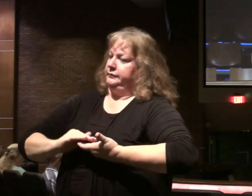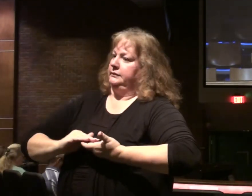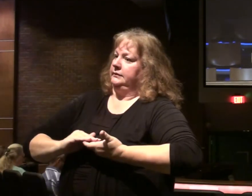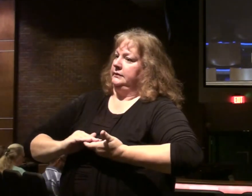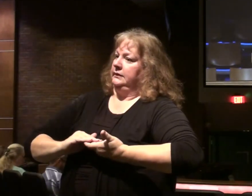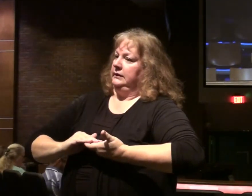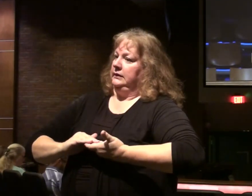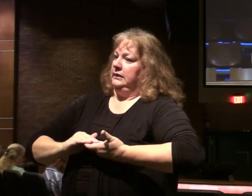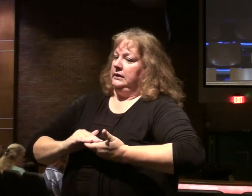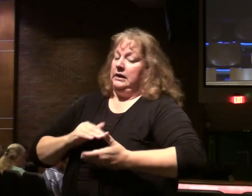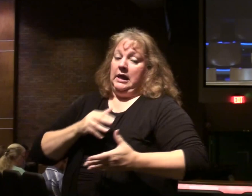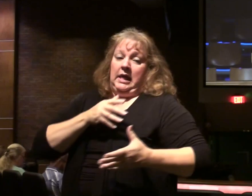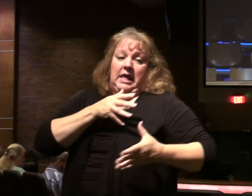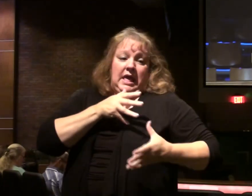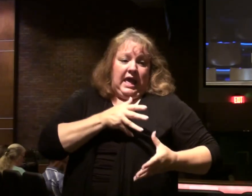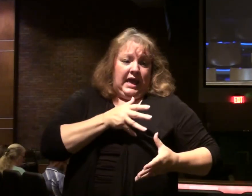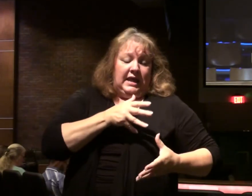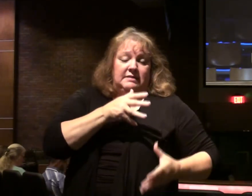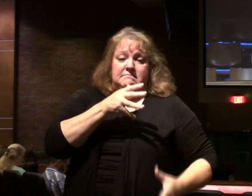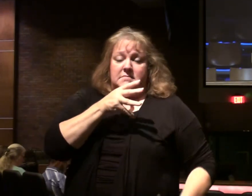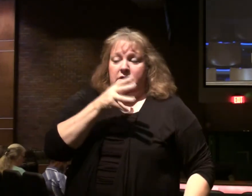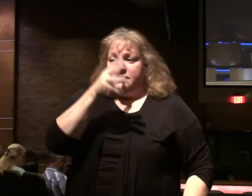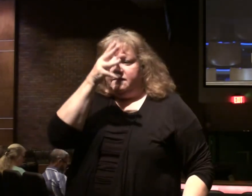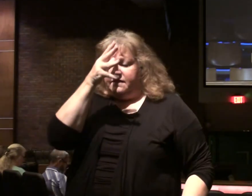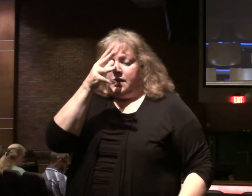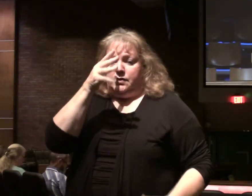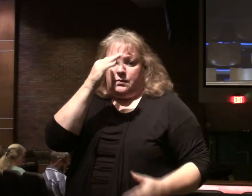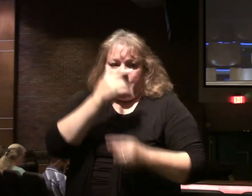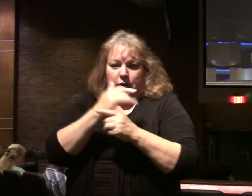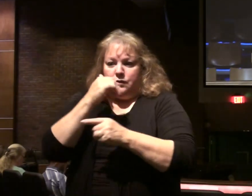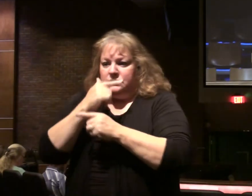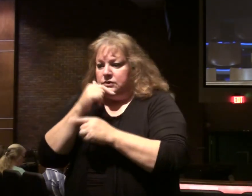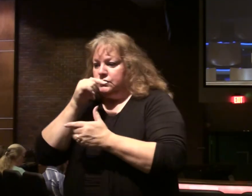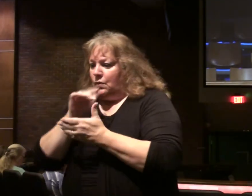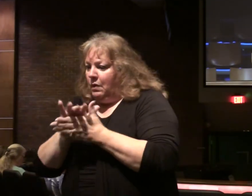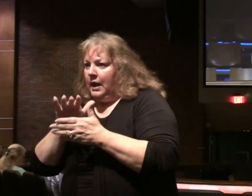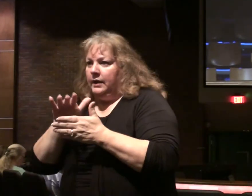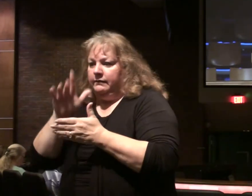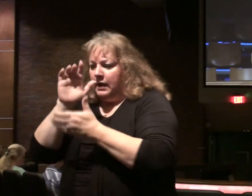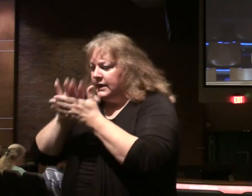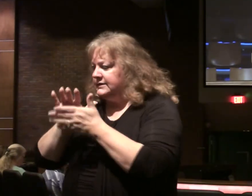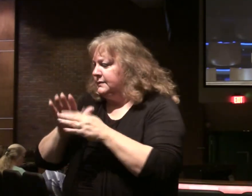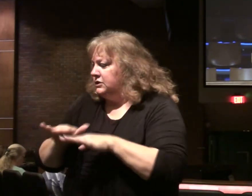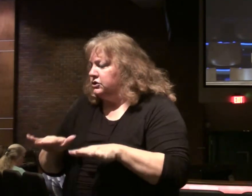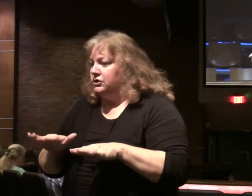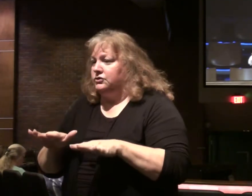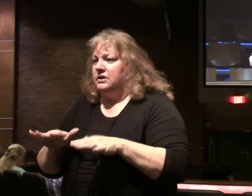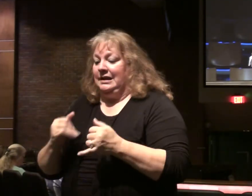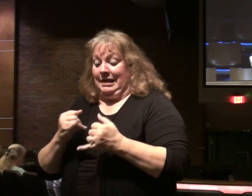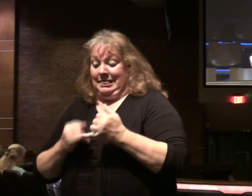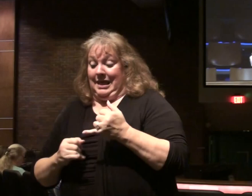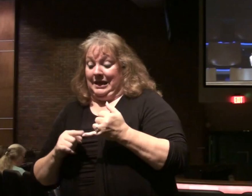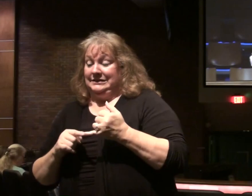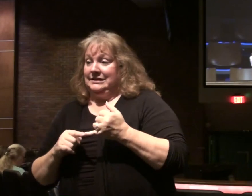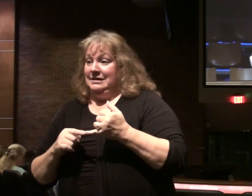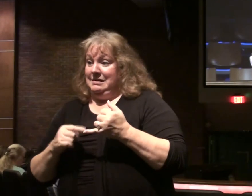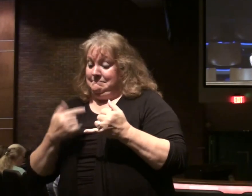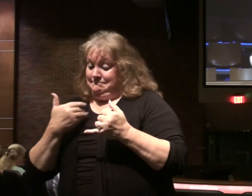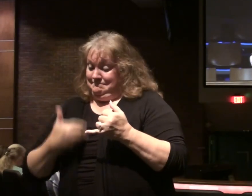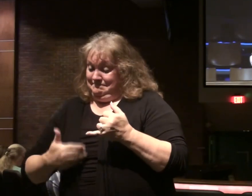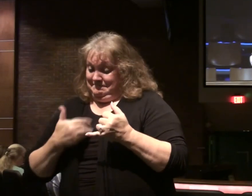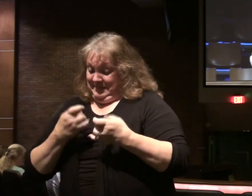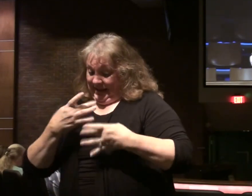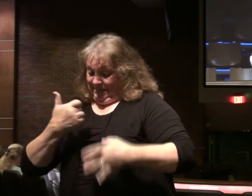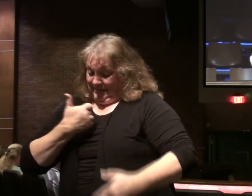If you don't hate father, mother, wife, children, brothers, sisters. Yes. Stressing. Separating. This last one. And even his own